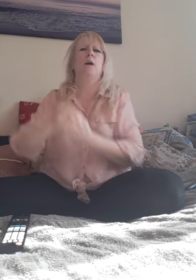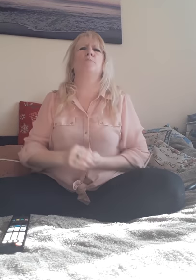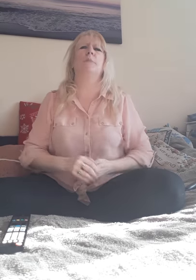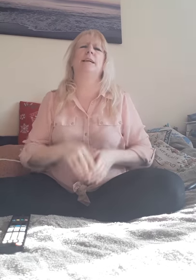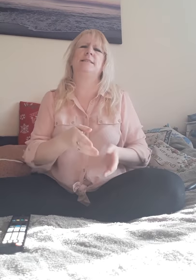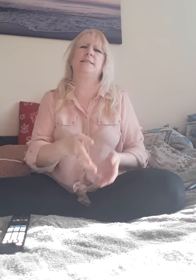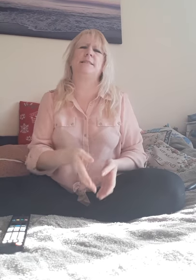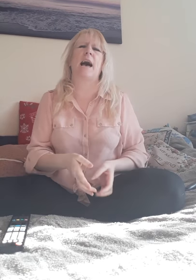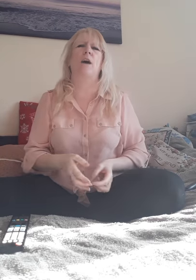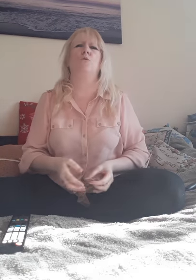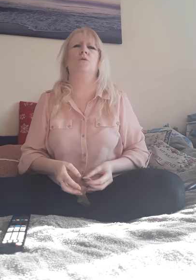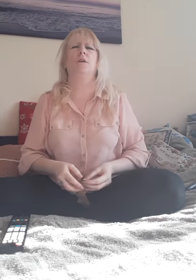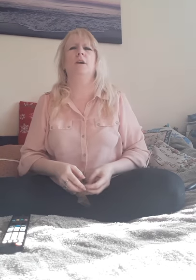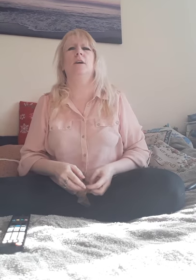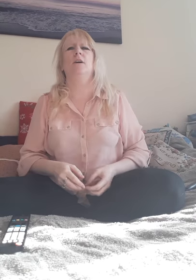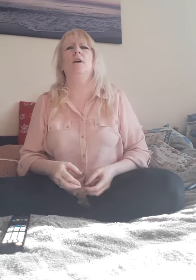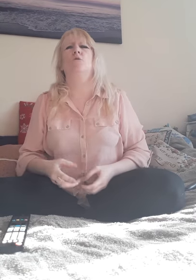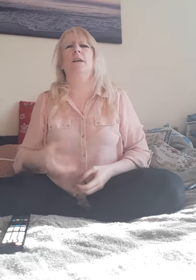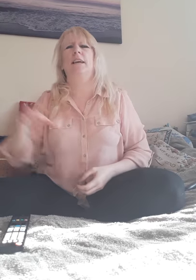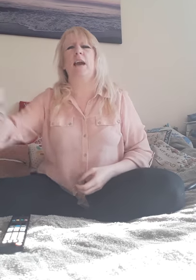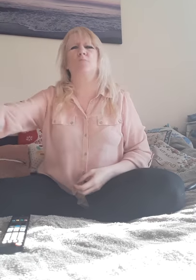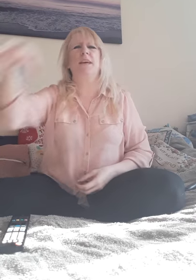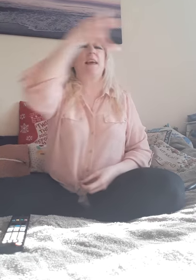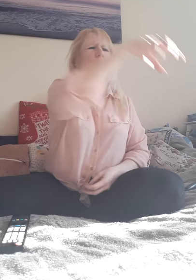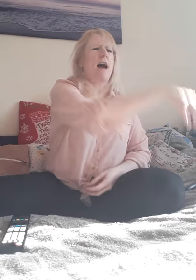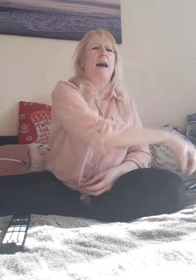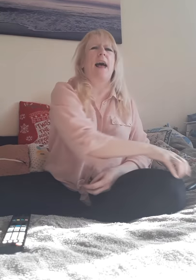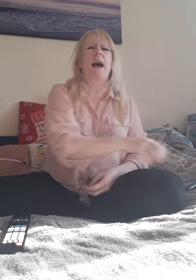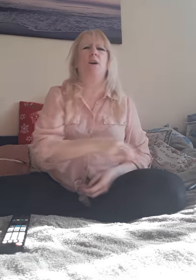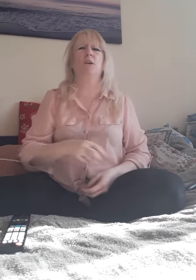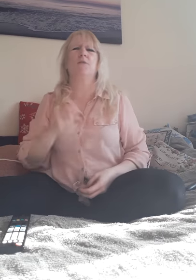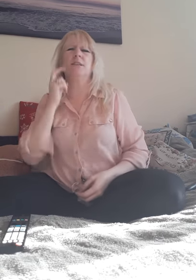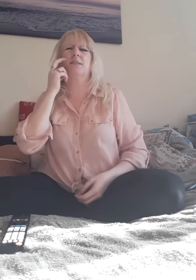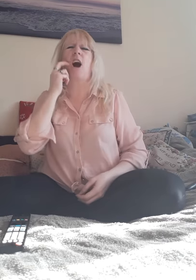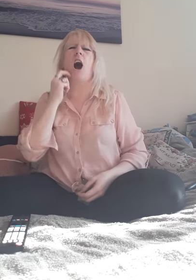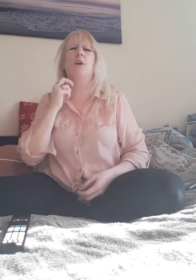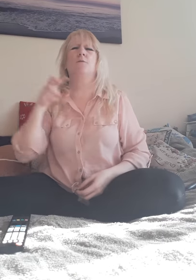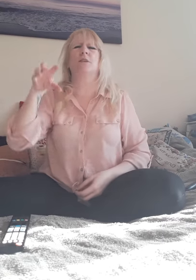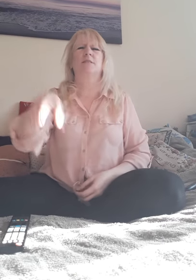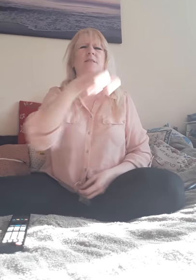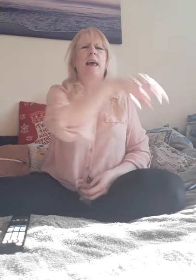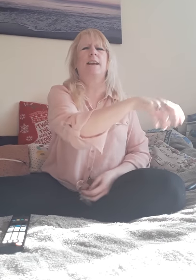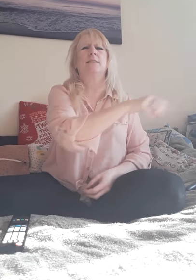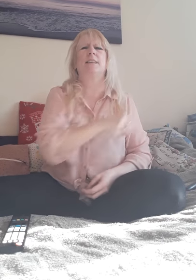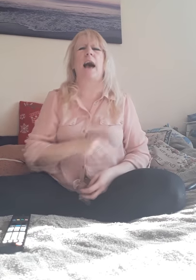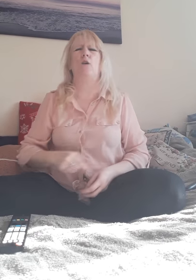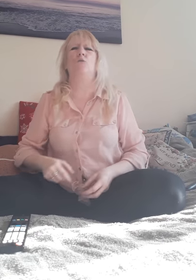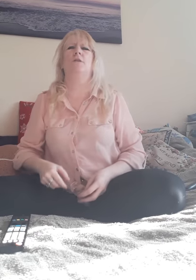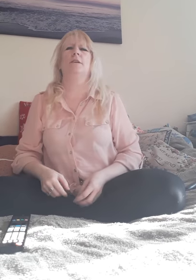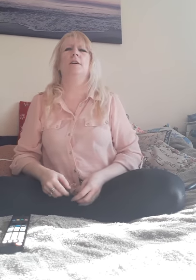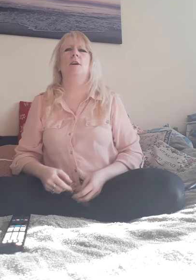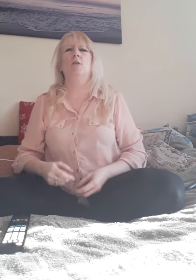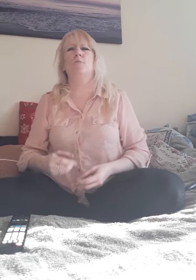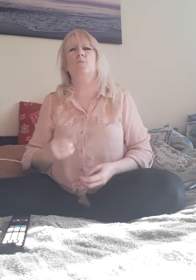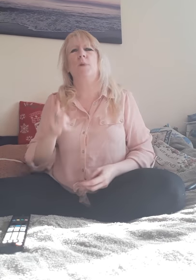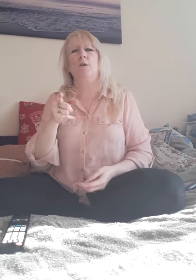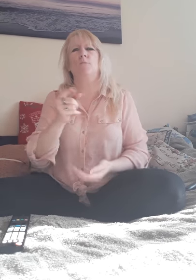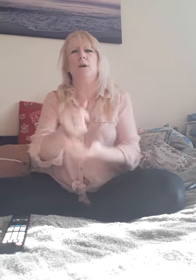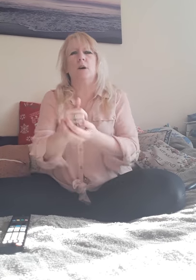me down, will you get me right out of the sky, and I won't